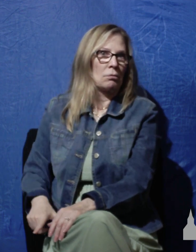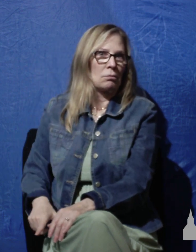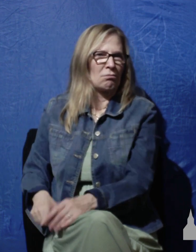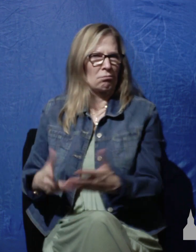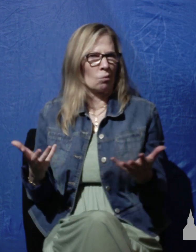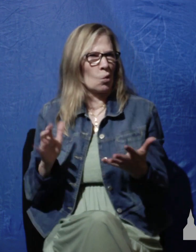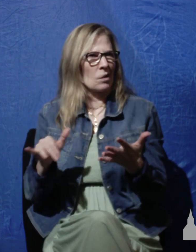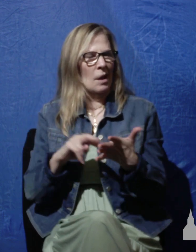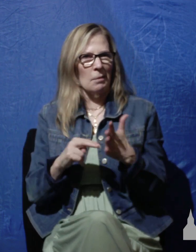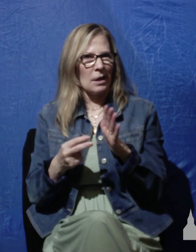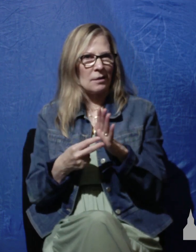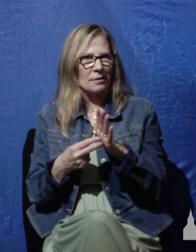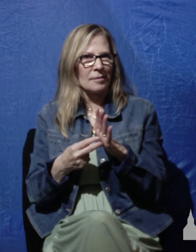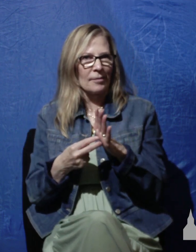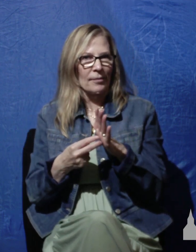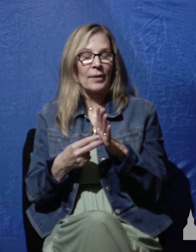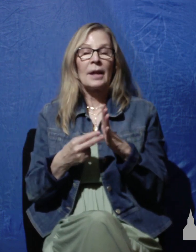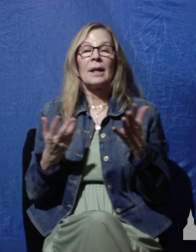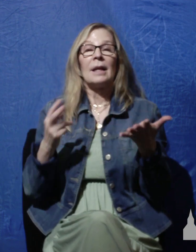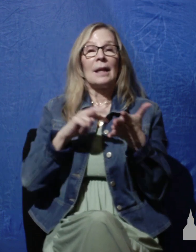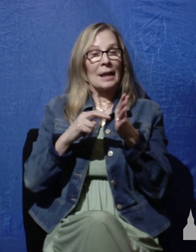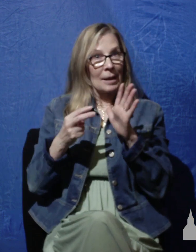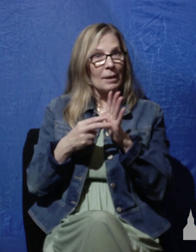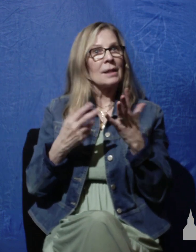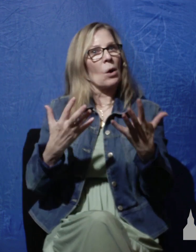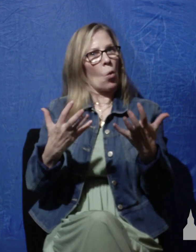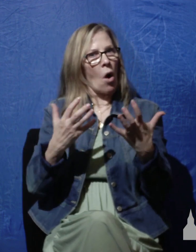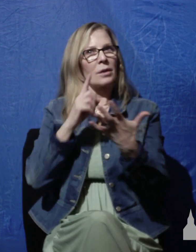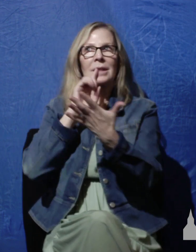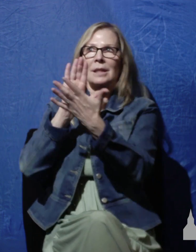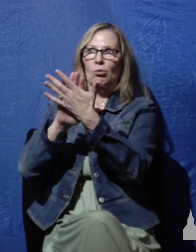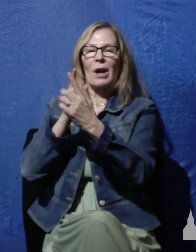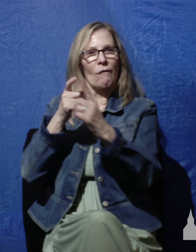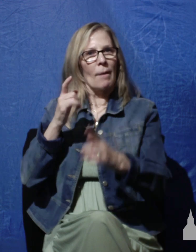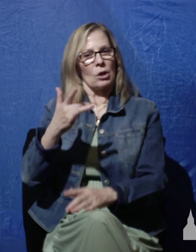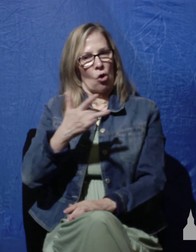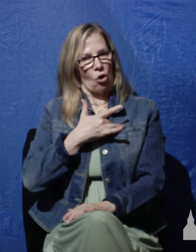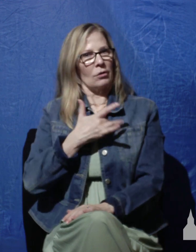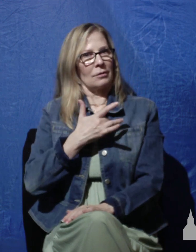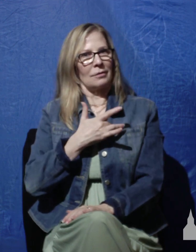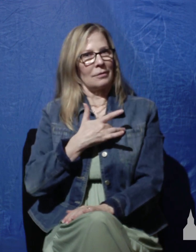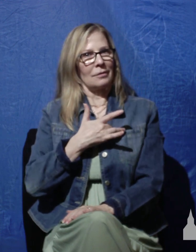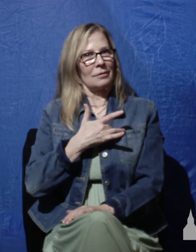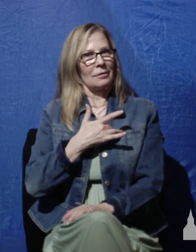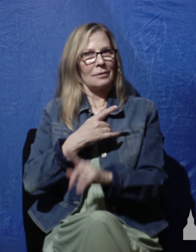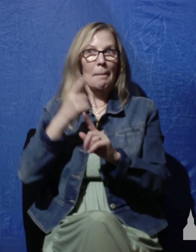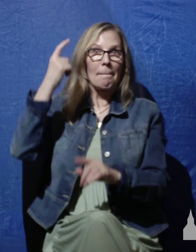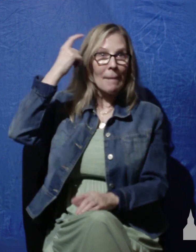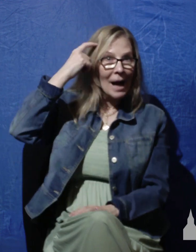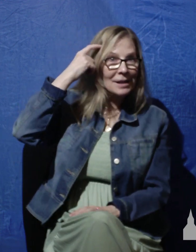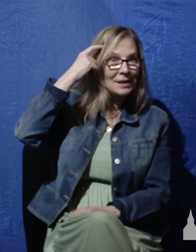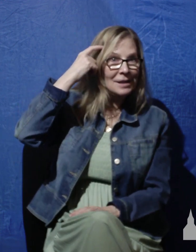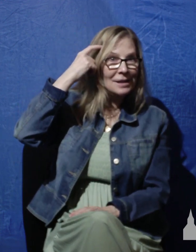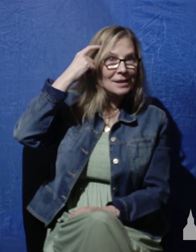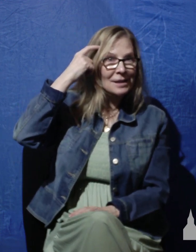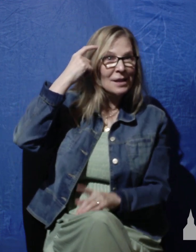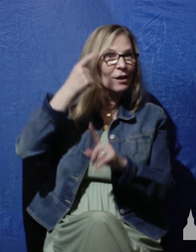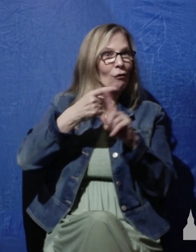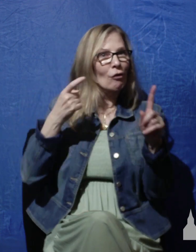Well, what he means by this is that he wants his praise to come from his heart, from his mind, from his affections.